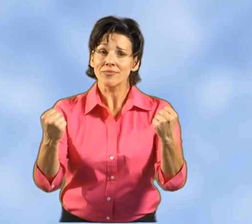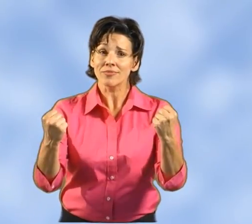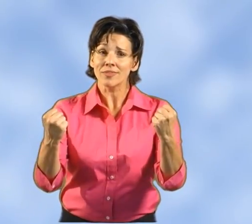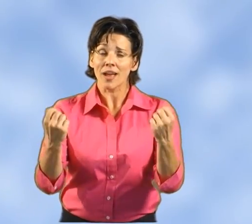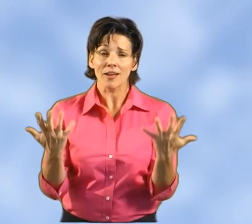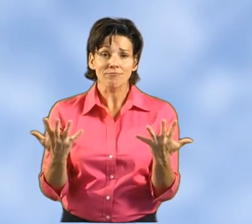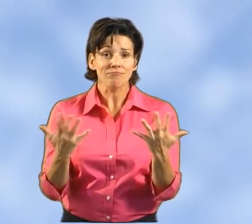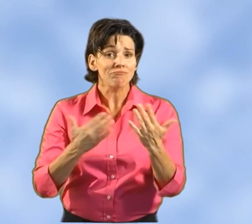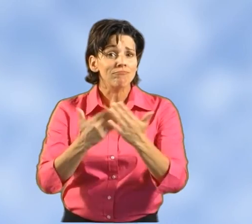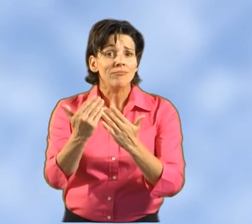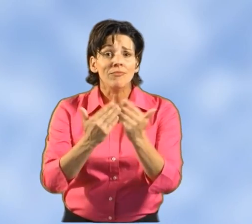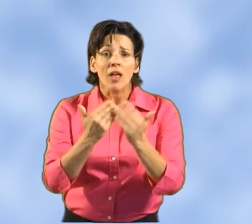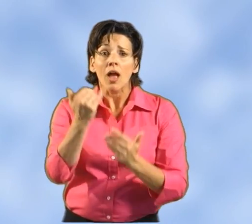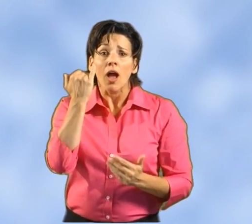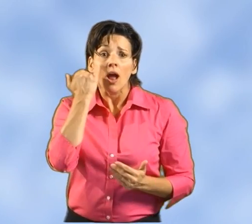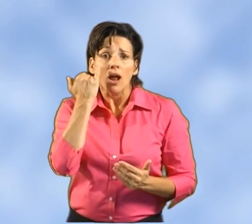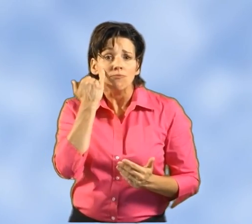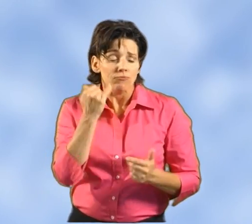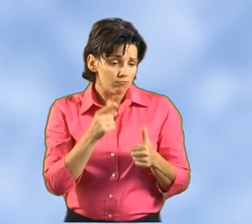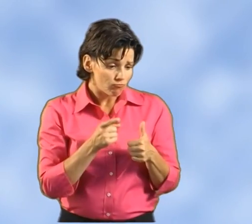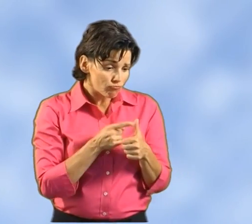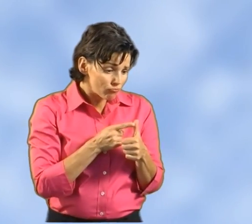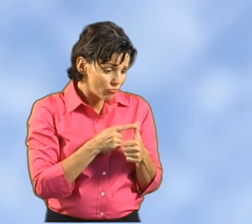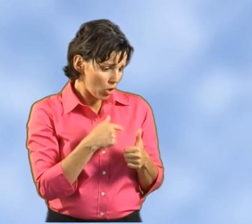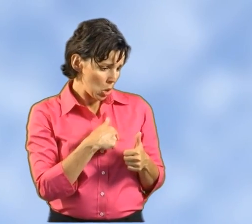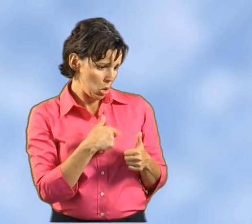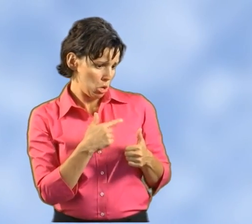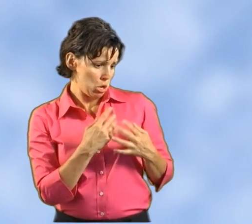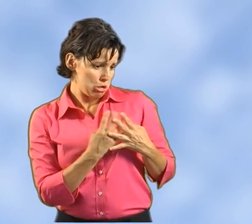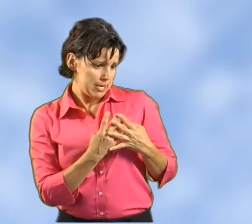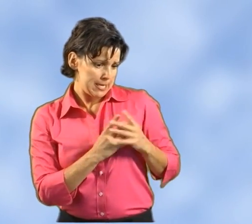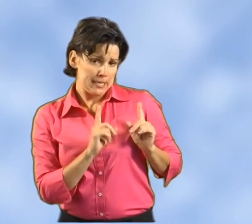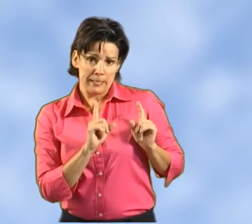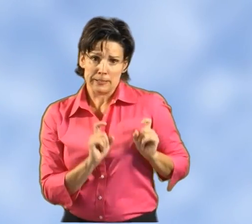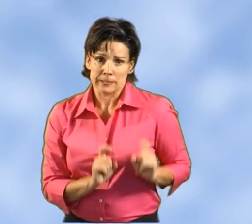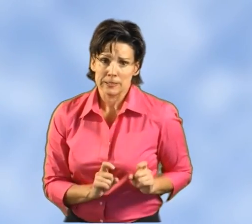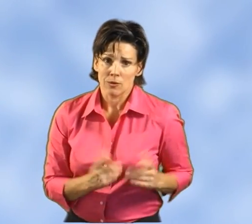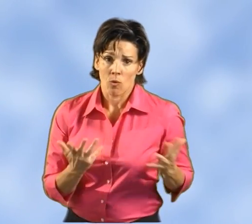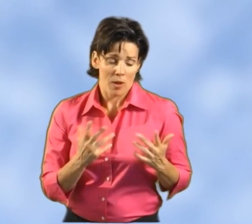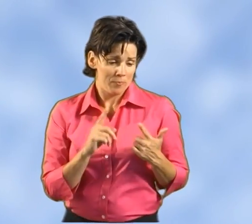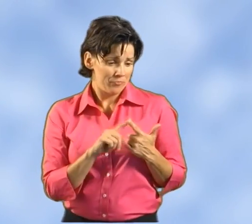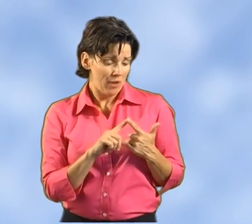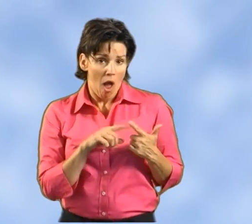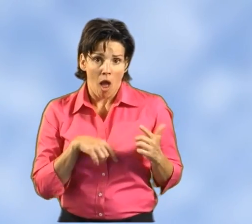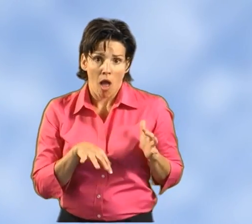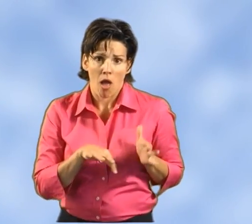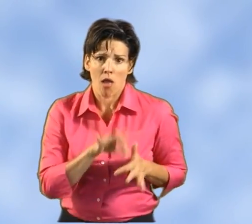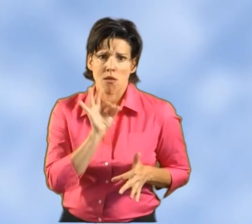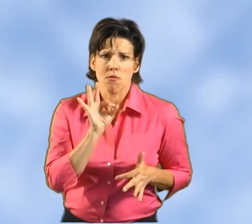whether we are talking about screening, diagnosing,